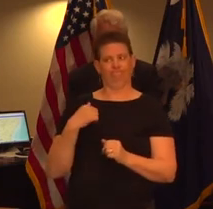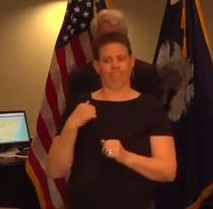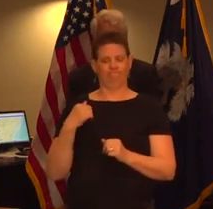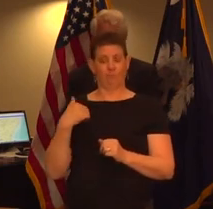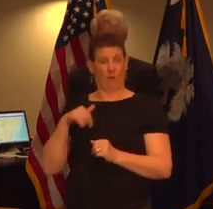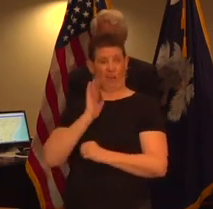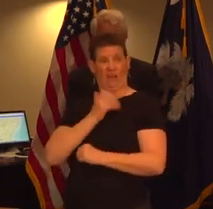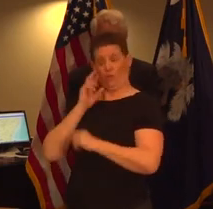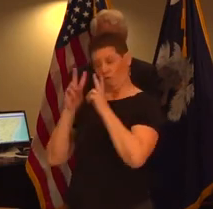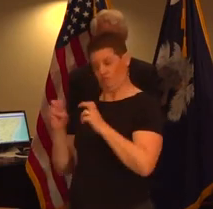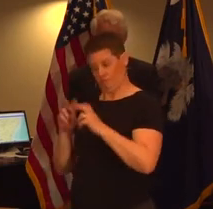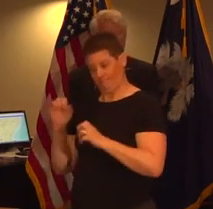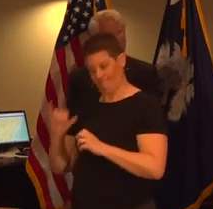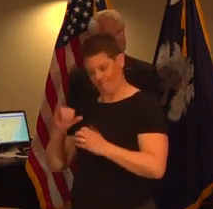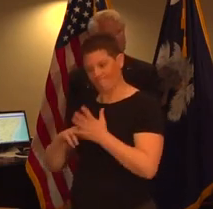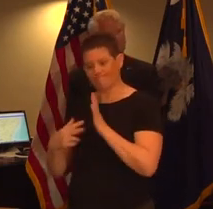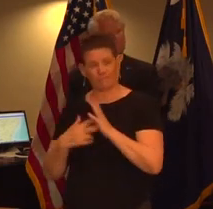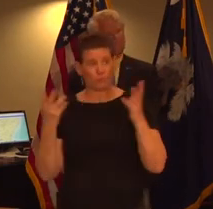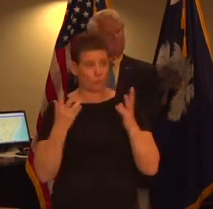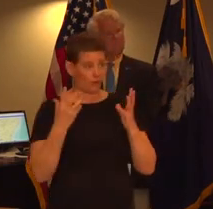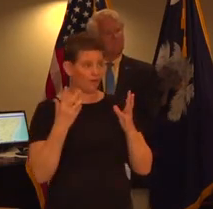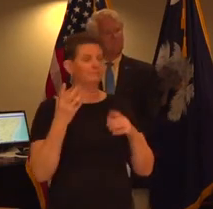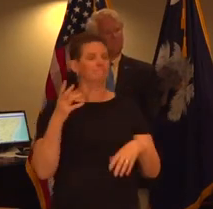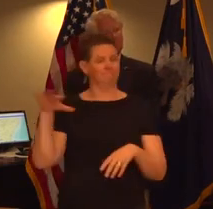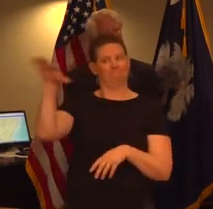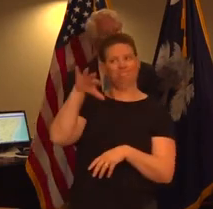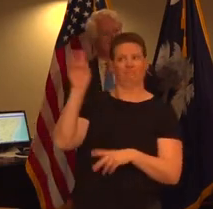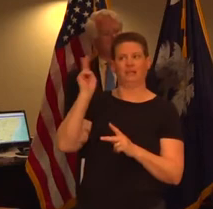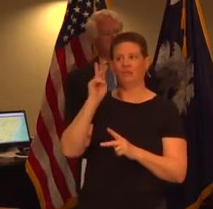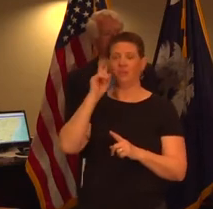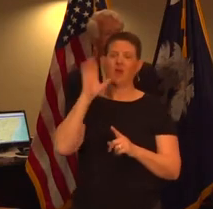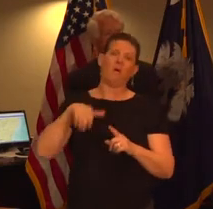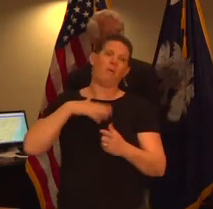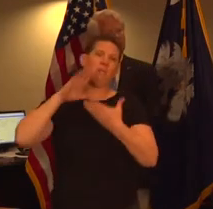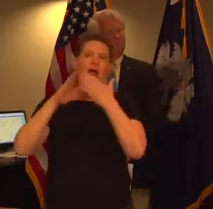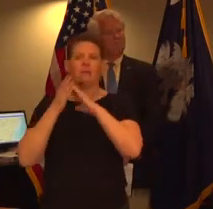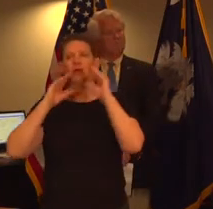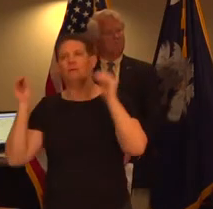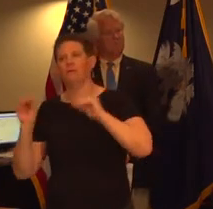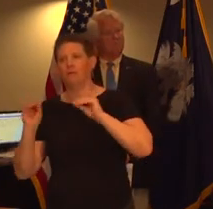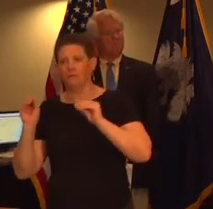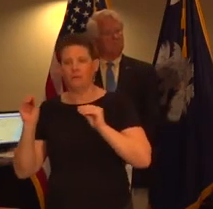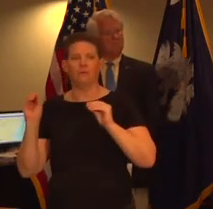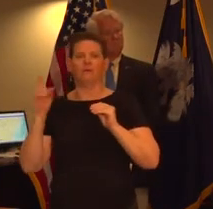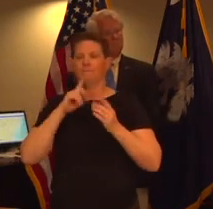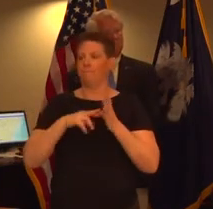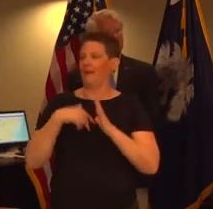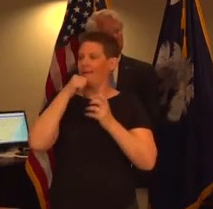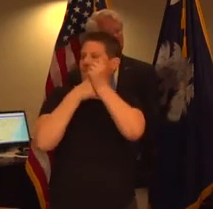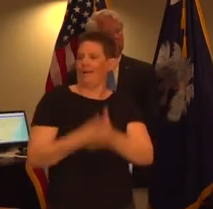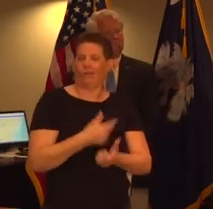had previously been recommended because cases had not been identified in their communities and this is why spread continues to occur